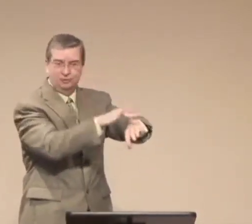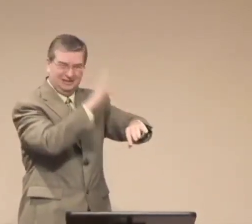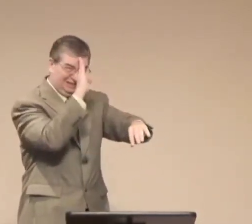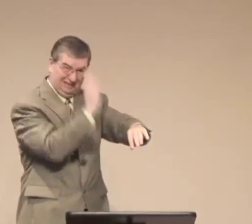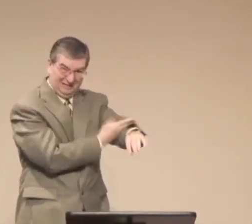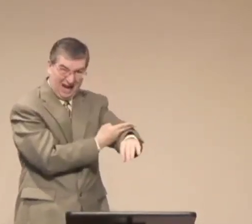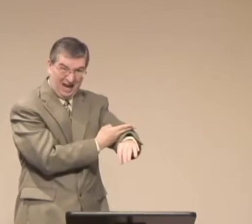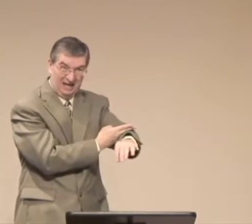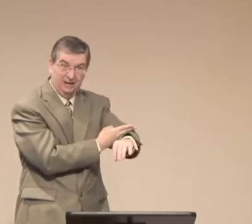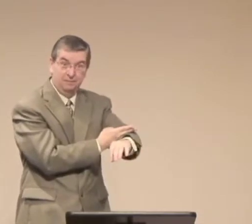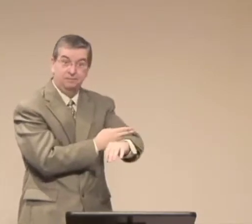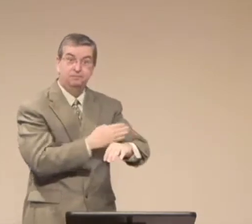Dad.